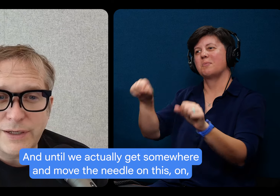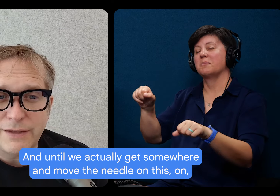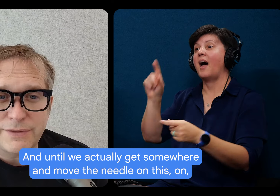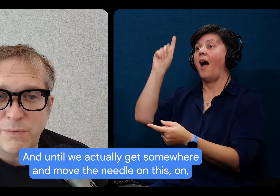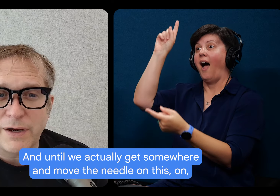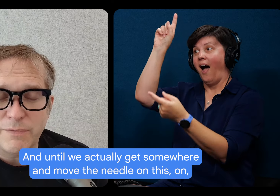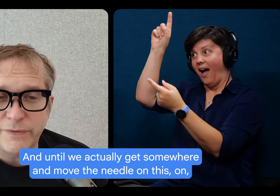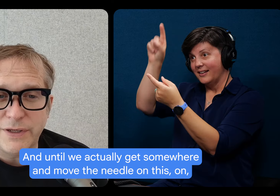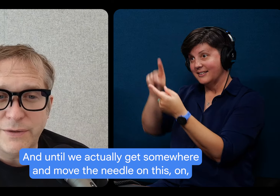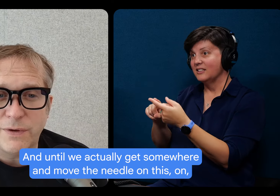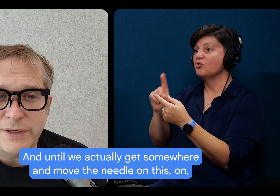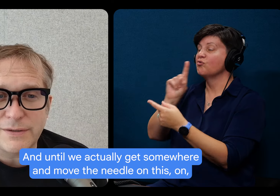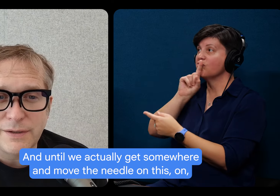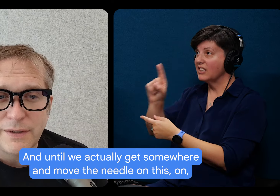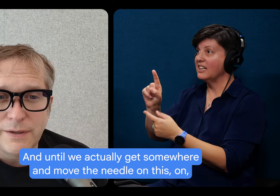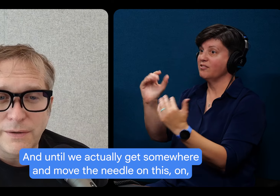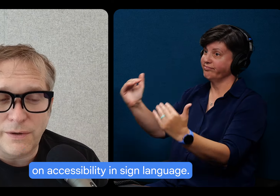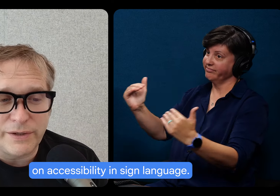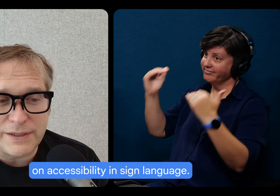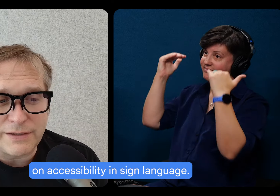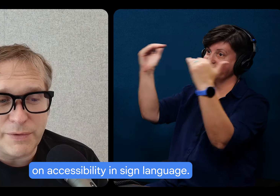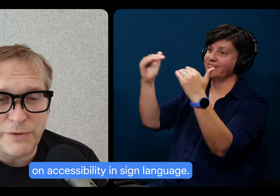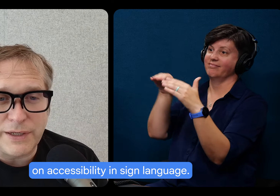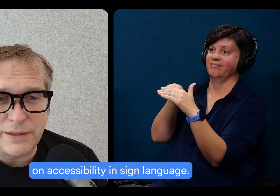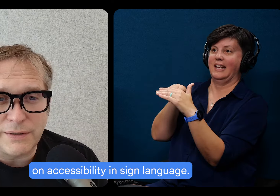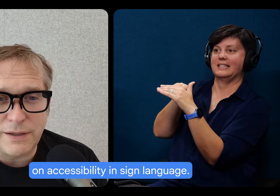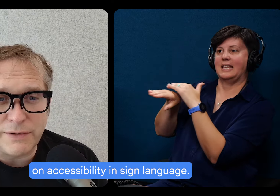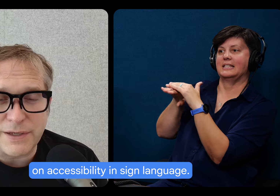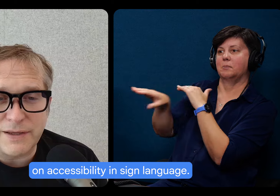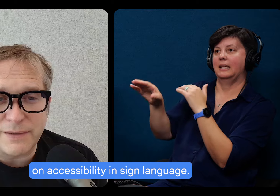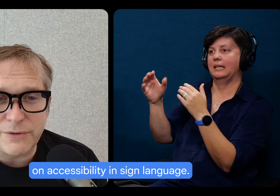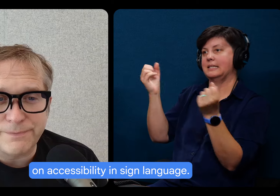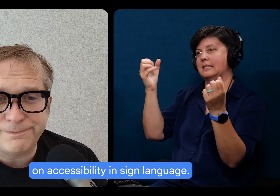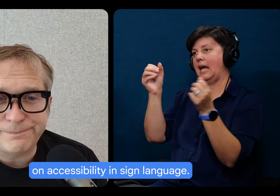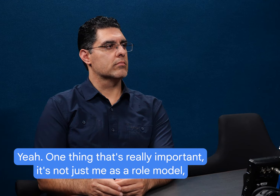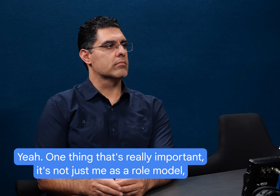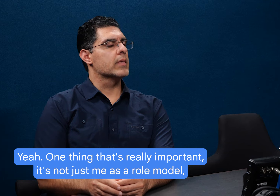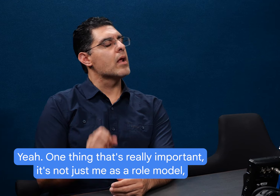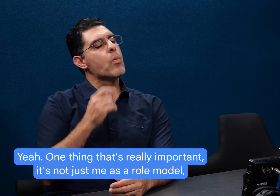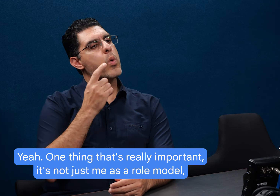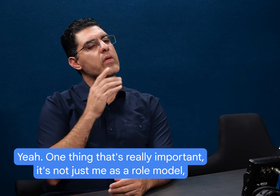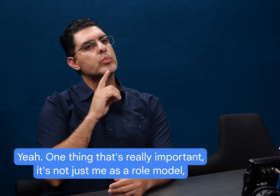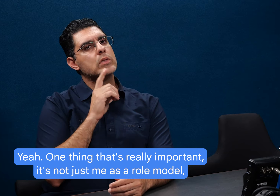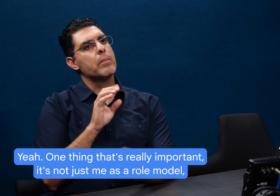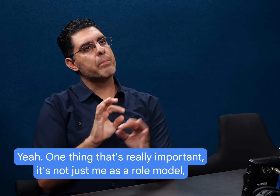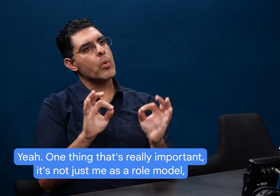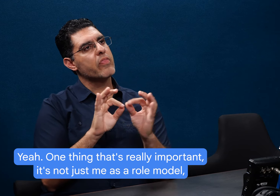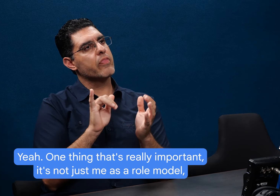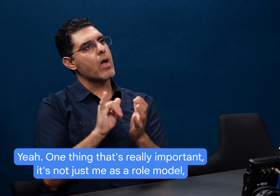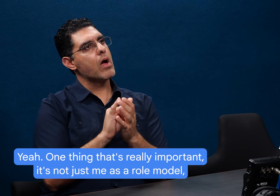actually get somewhere and move the needle on this on accessibility, uh, uh, in sign language. Yeah.